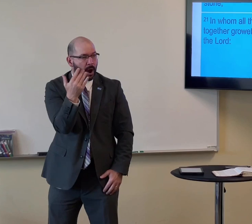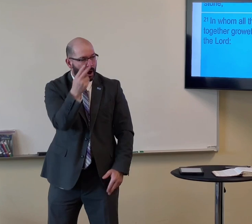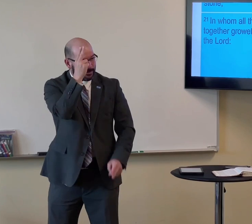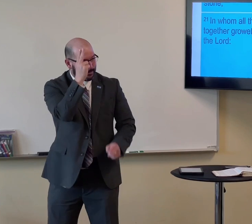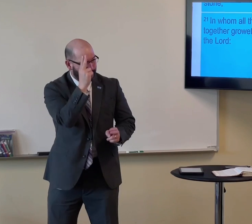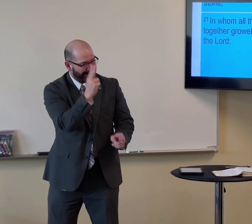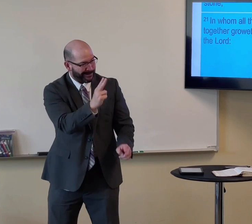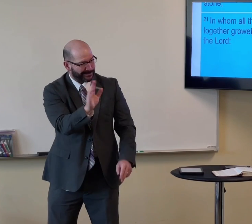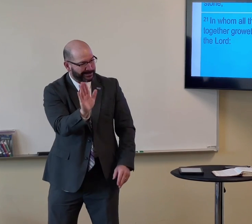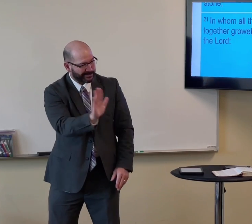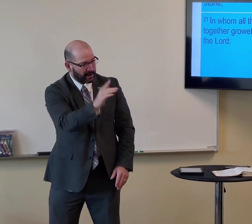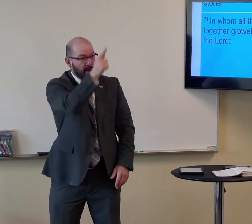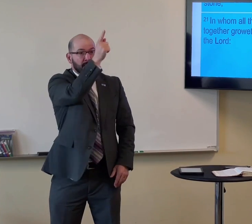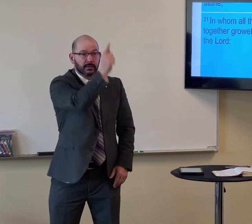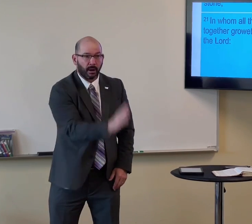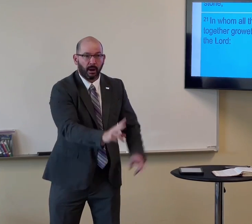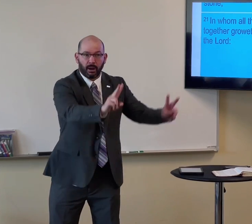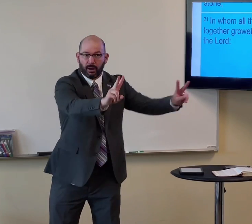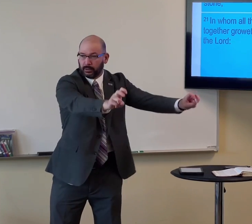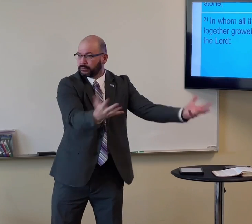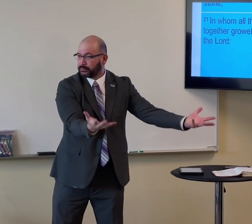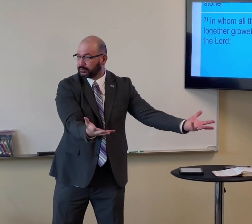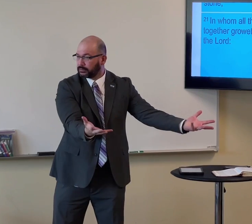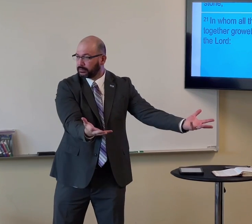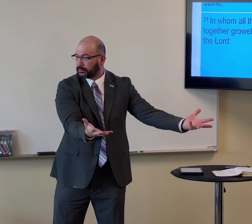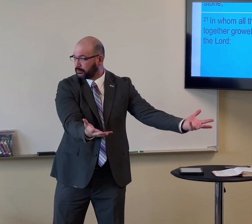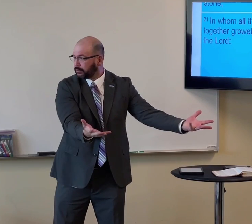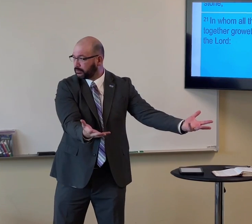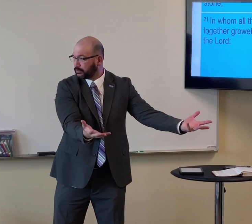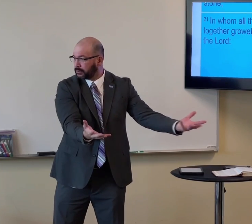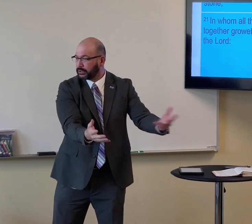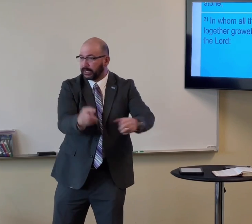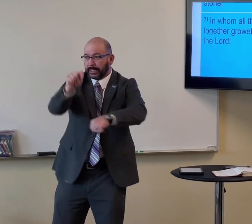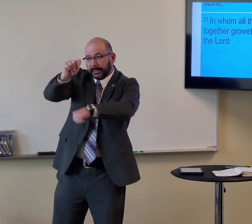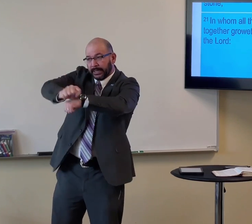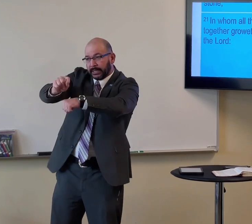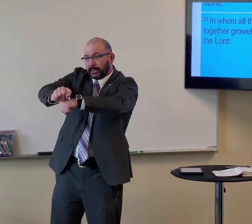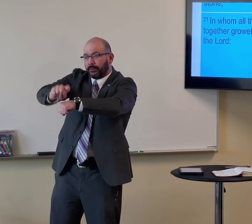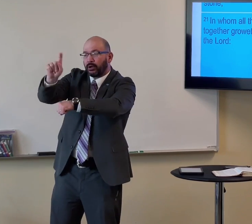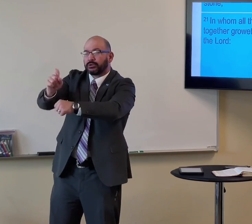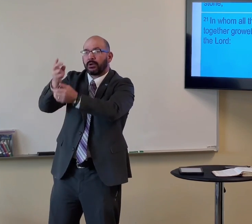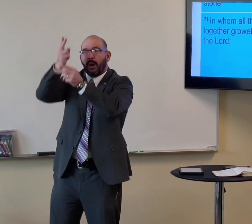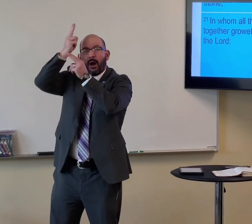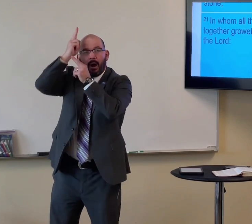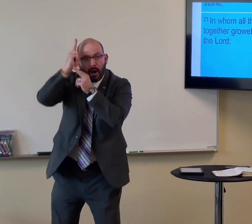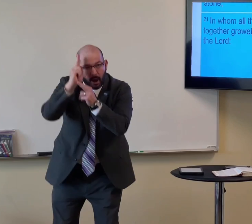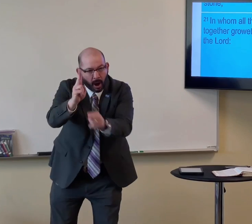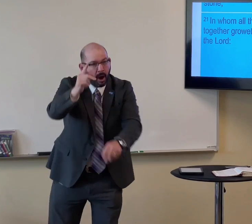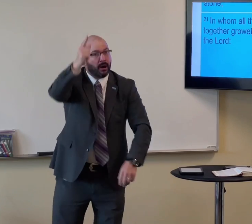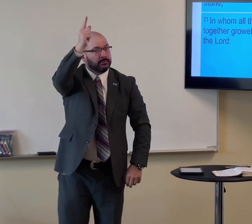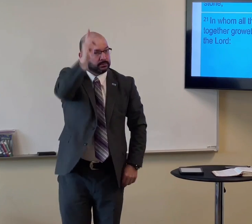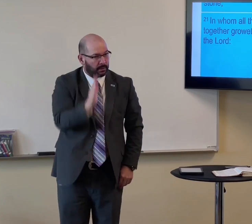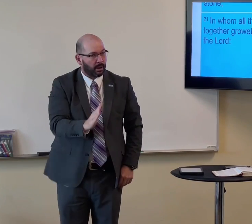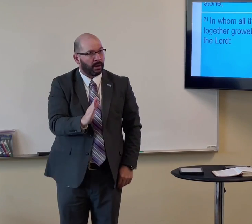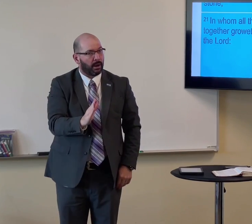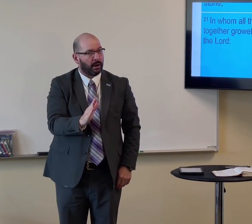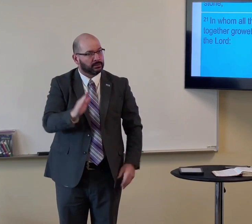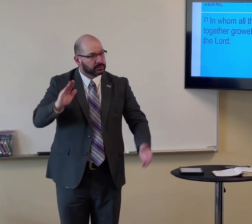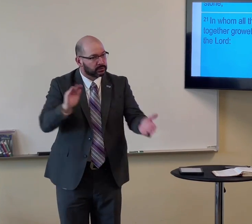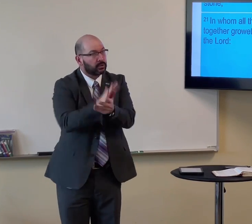people living in tents they they say this is holy to God this temple is a place where we honor